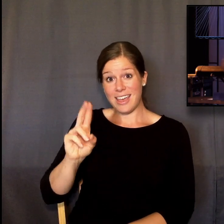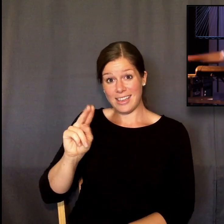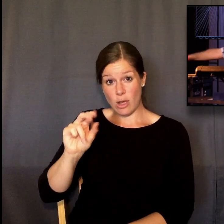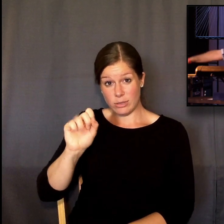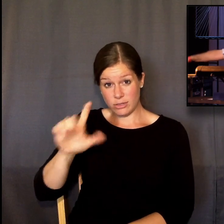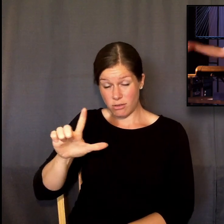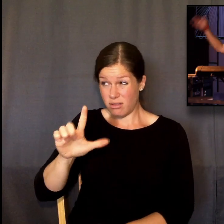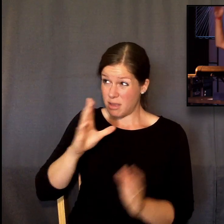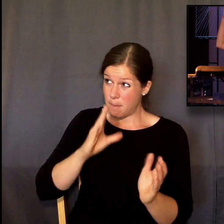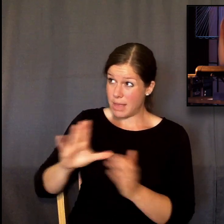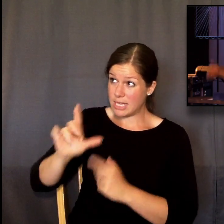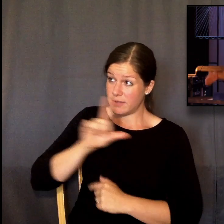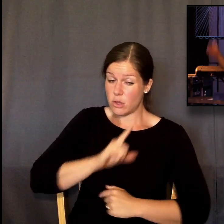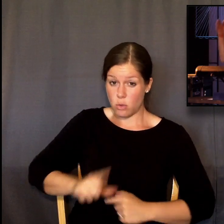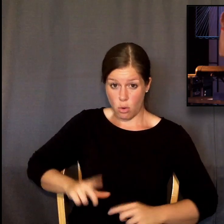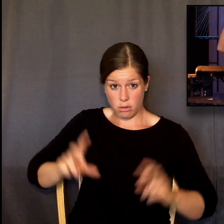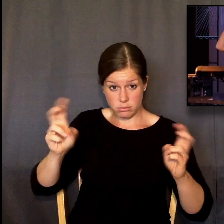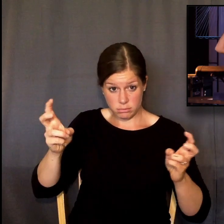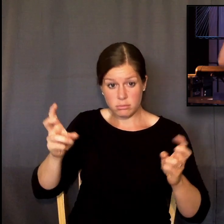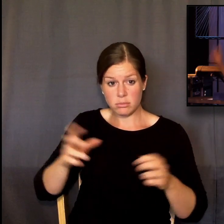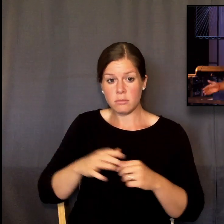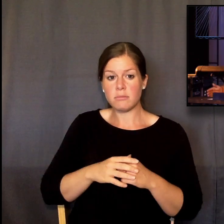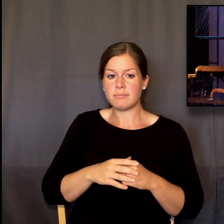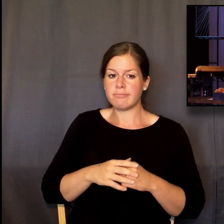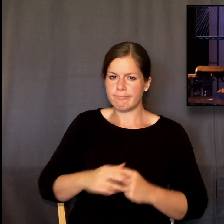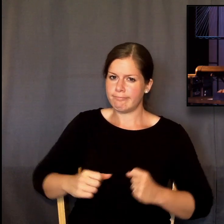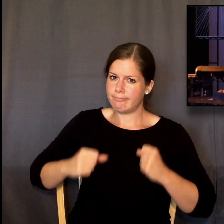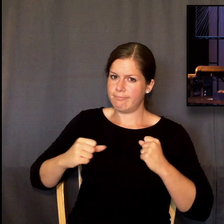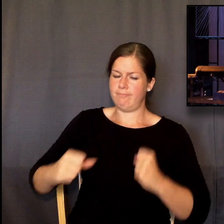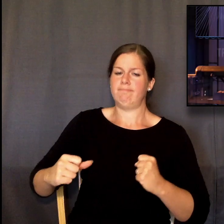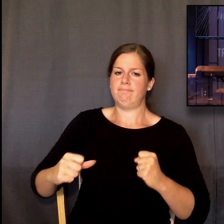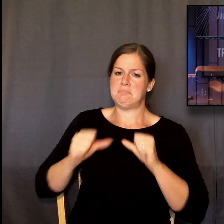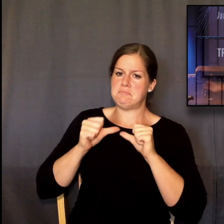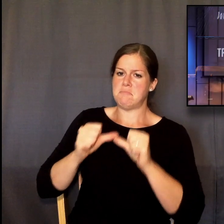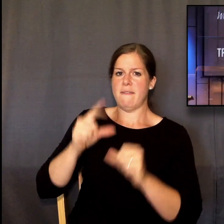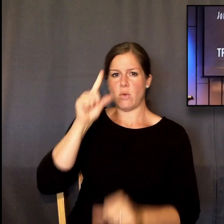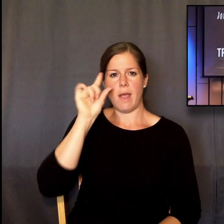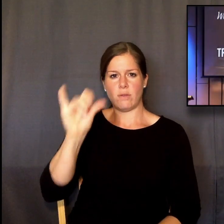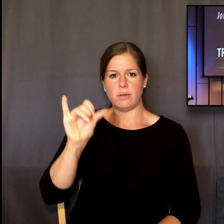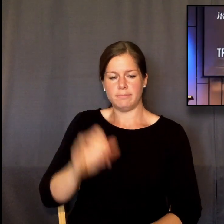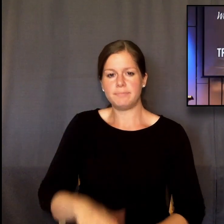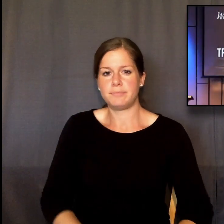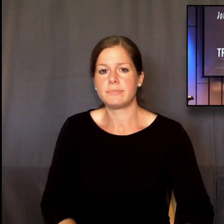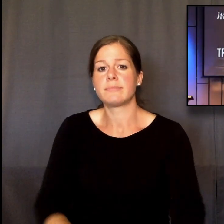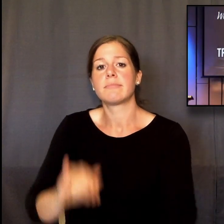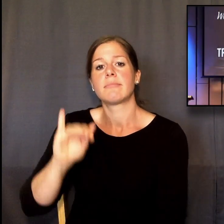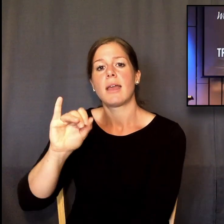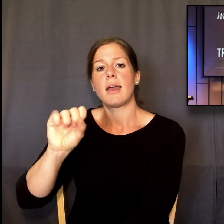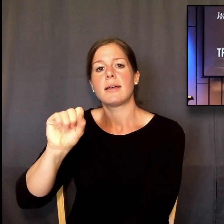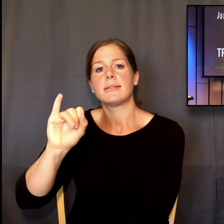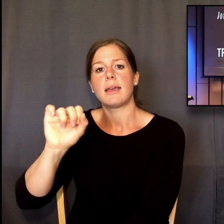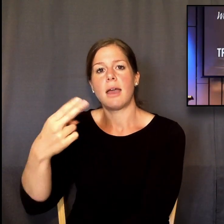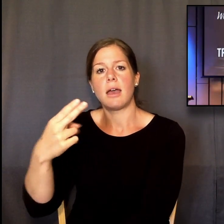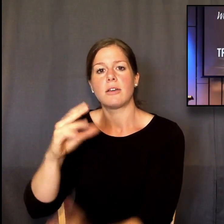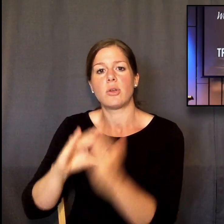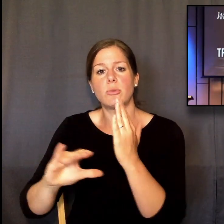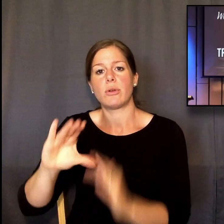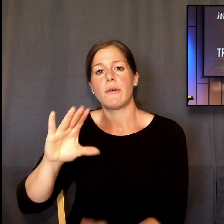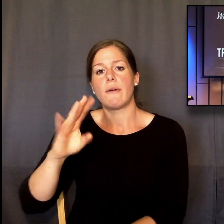his heart to all generations, they stand there. His plans are firm. Isaiah 14.24, the Lord of hosts has